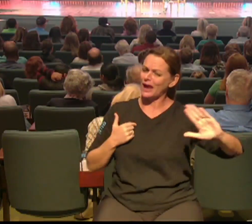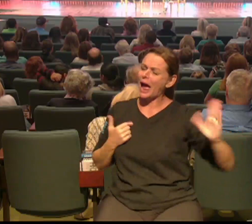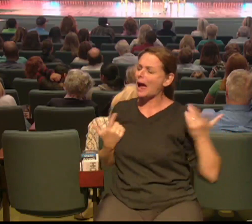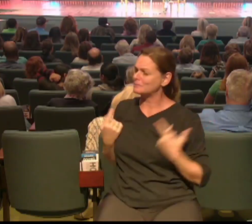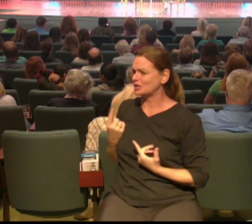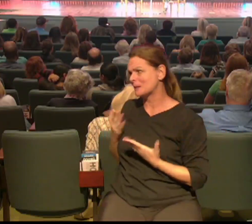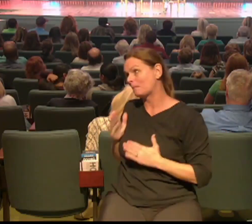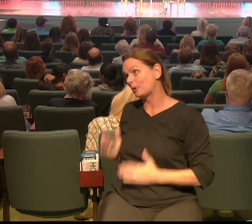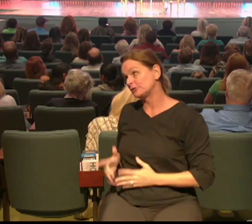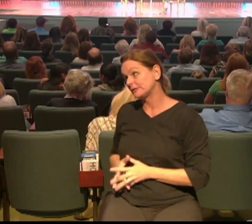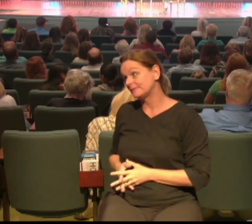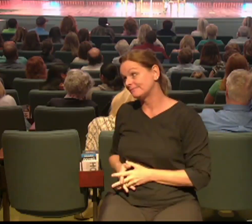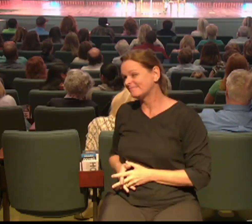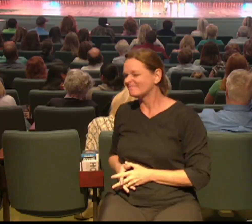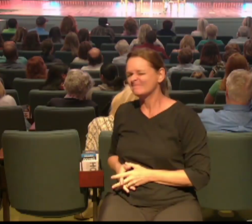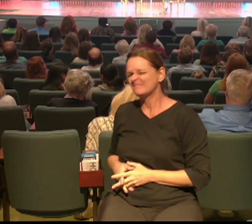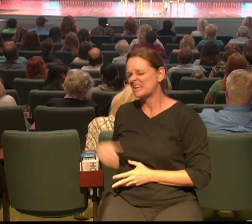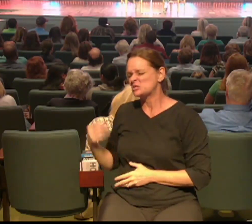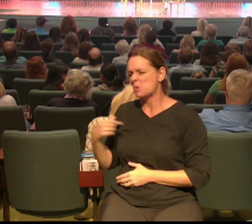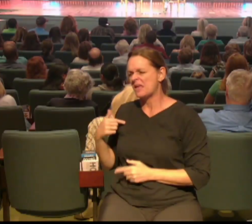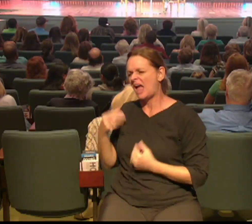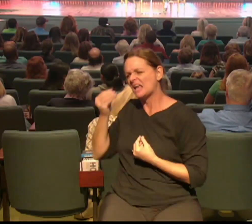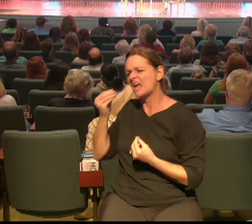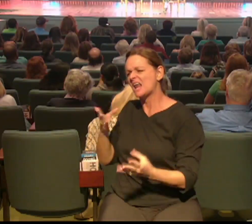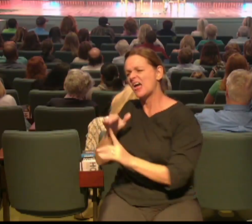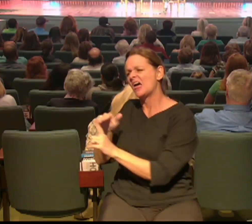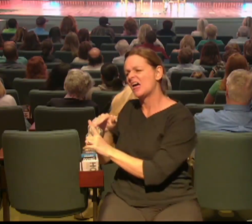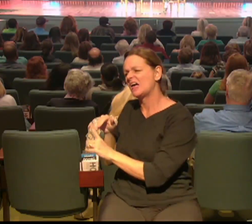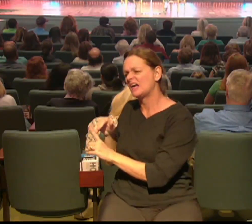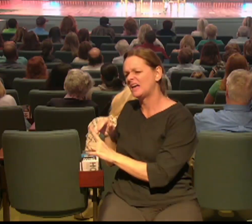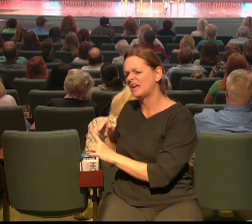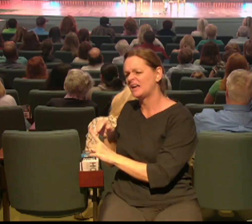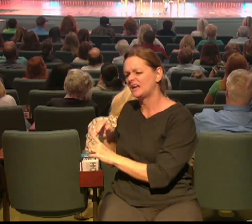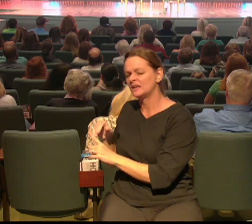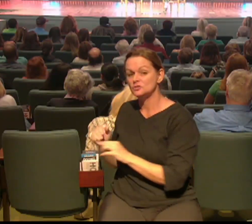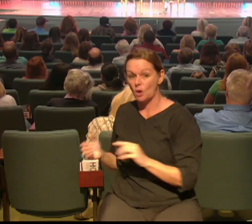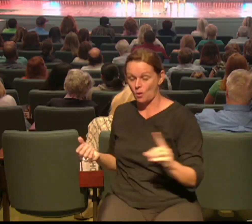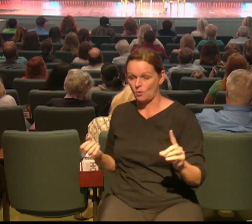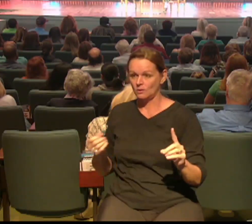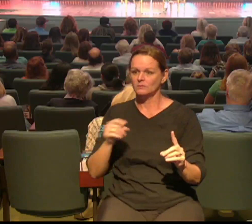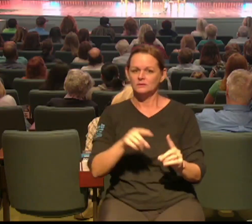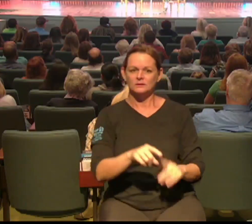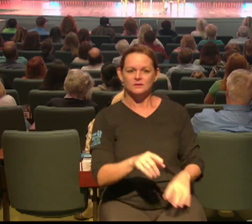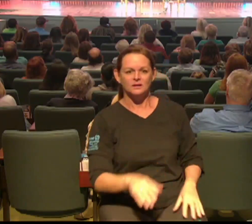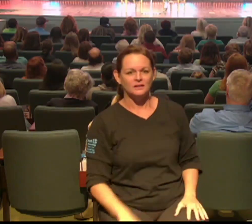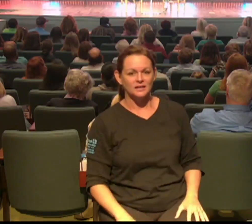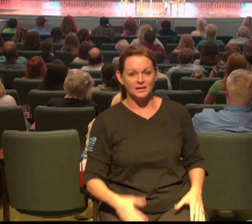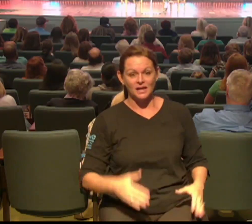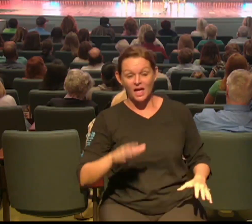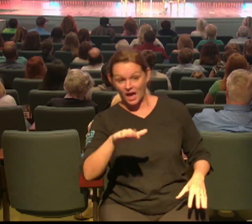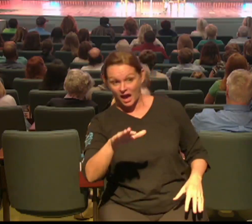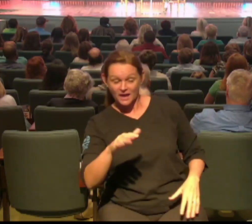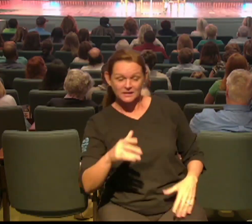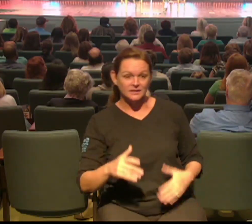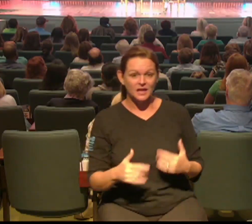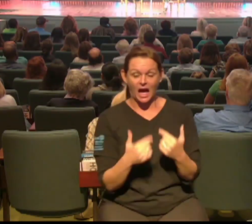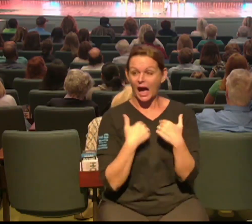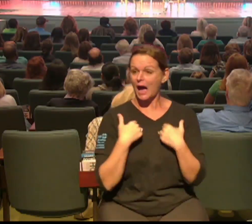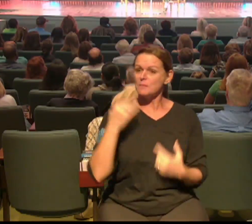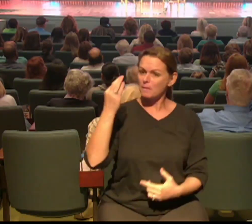don't know and they ask the question so what do you do and we tell them we're a pastor oh my goodness you should see them